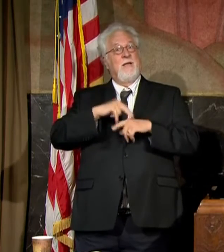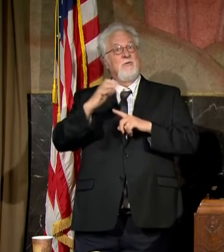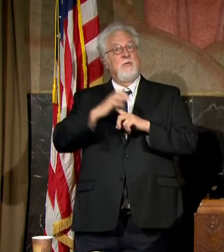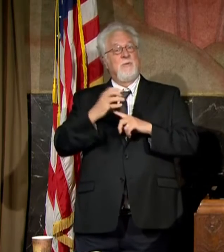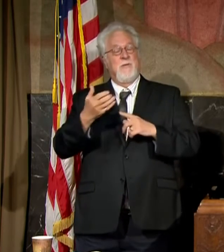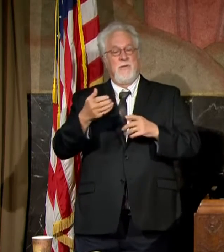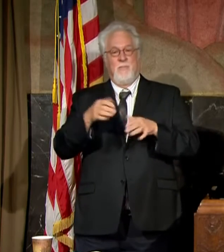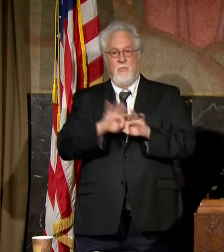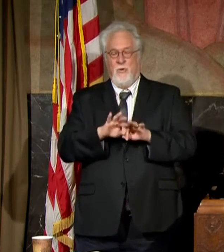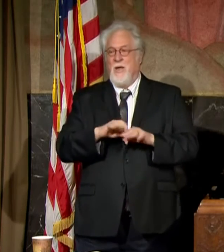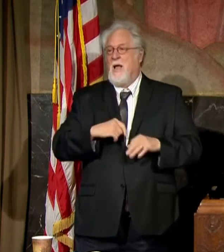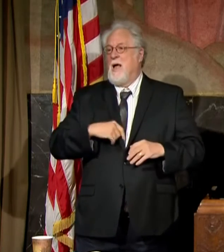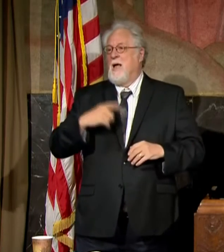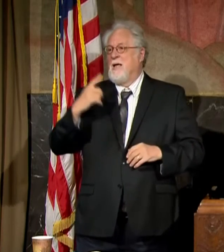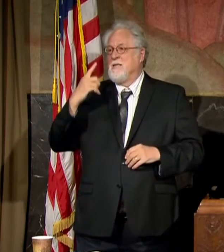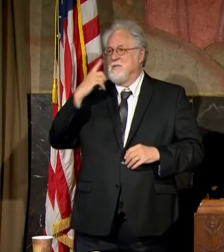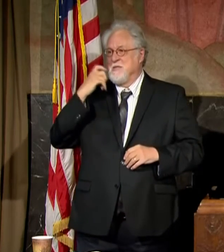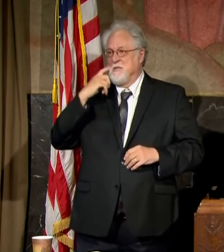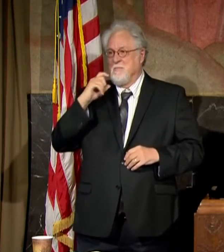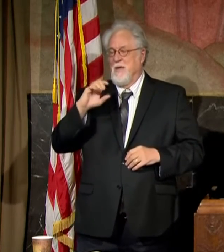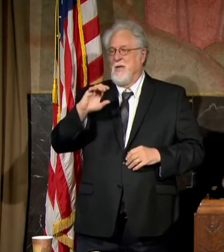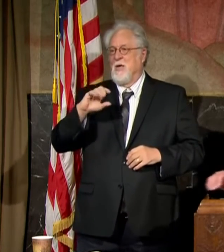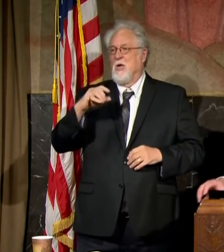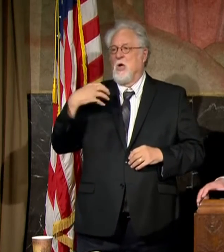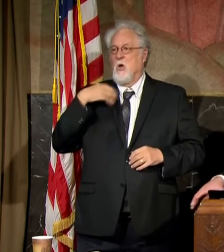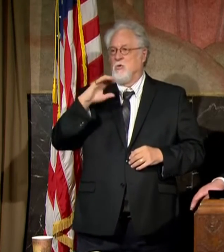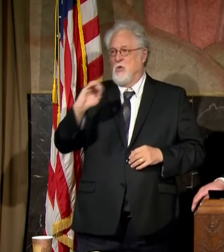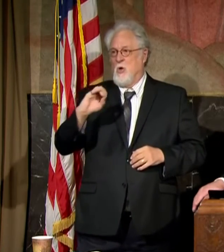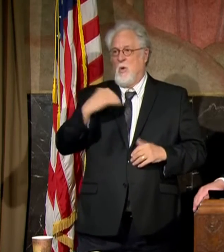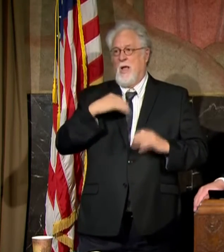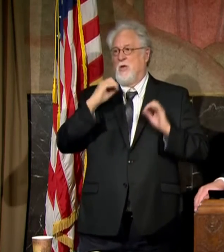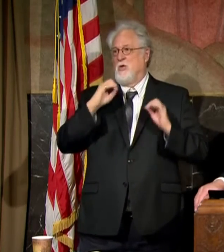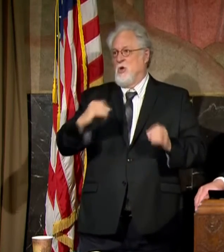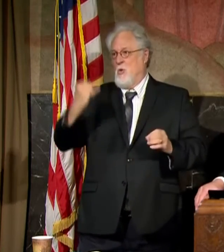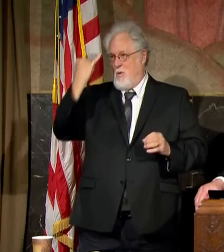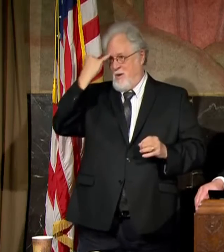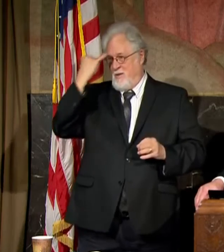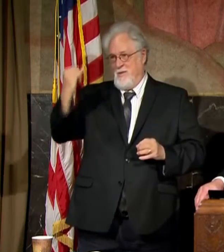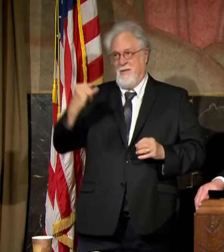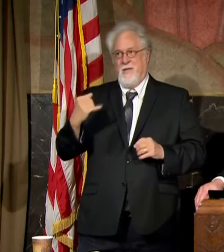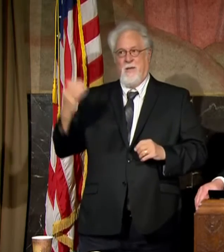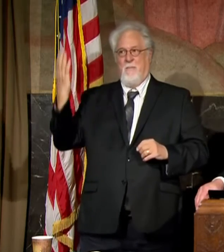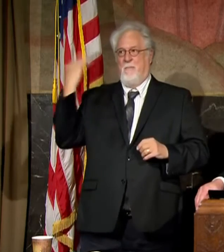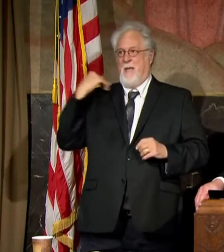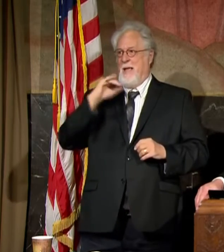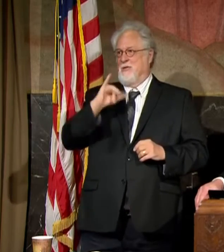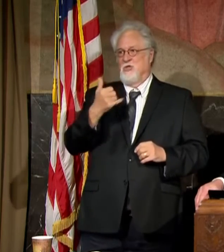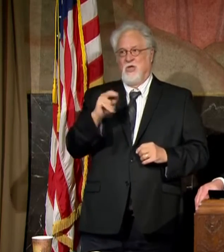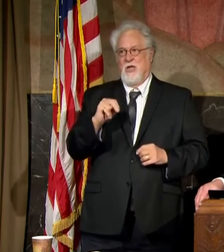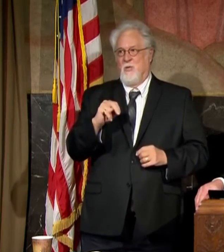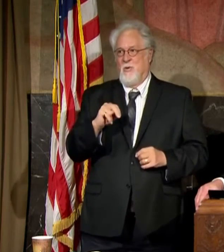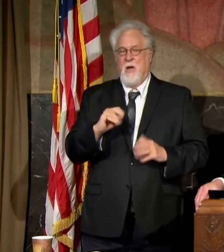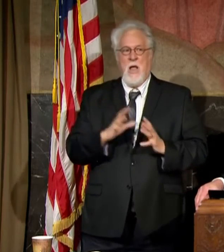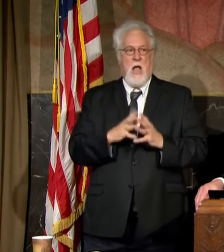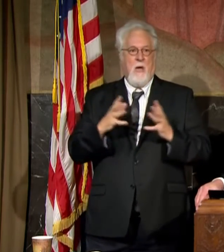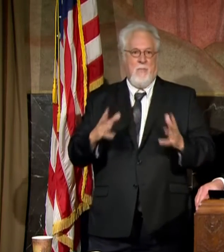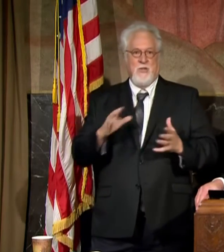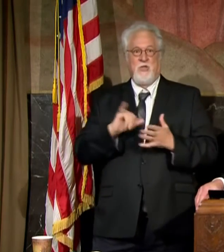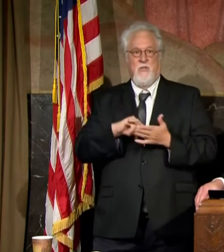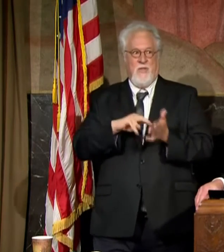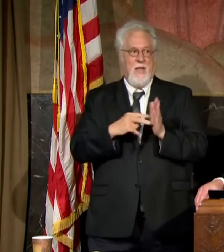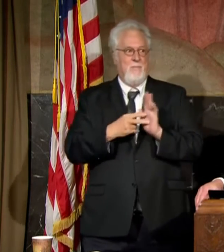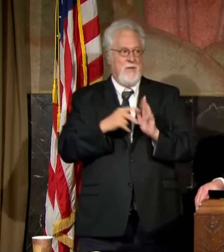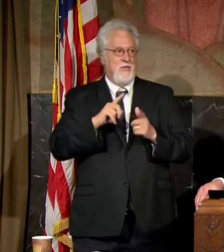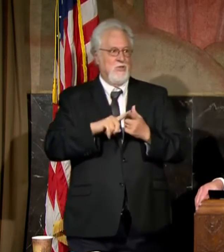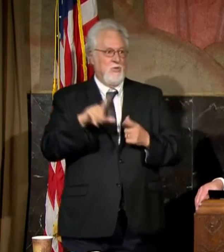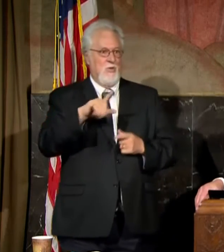And I suspect Coach Orgeron and the team had no idea back in January just how much that would mean to our